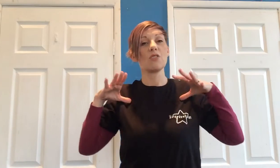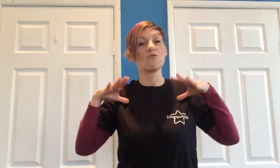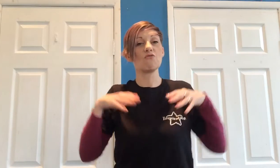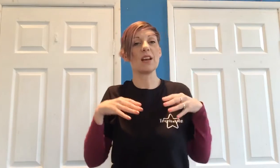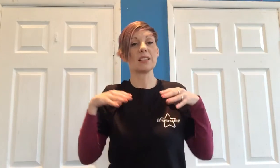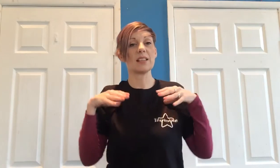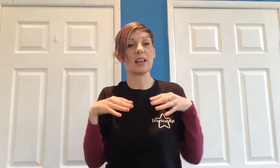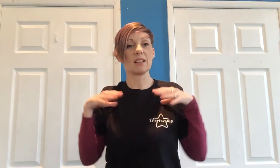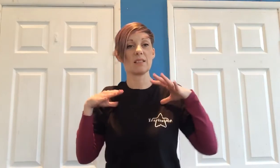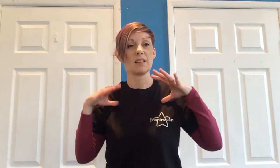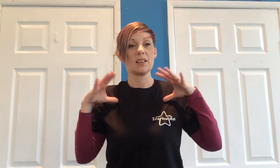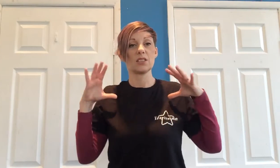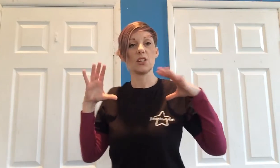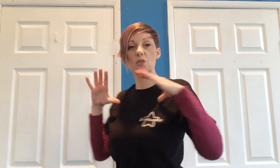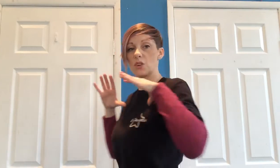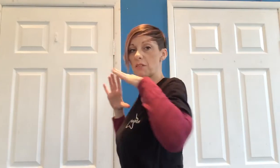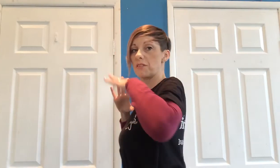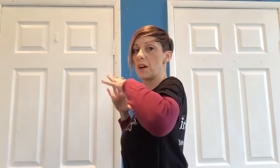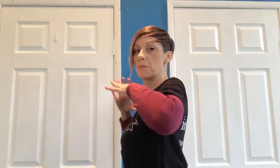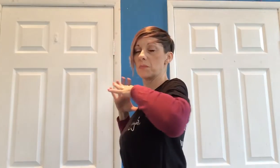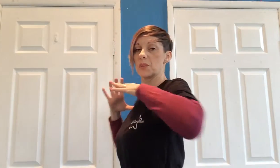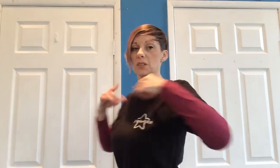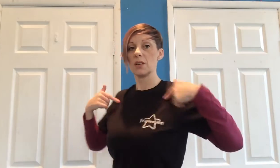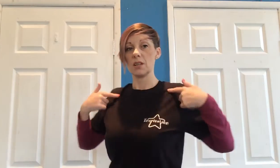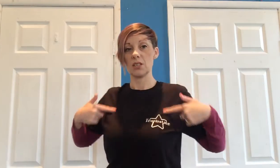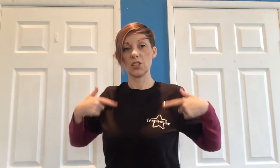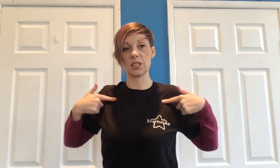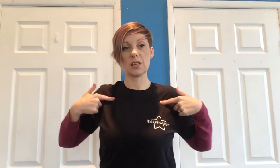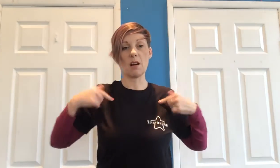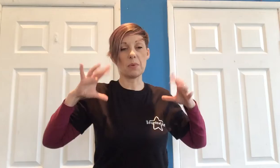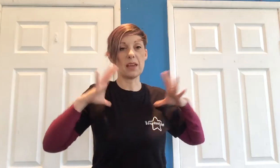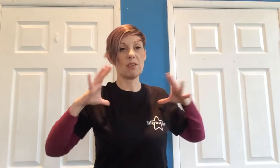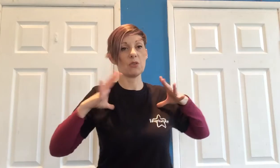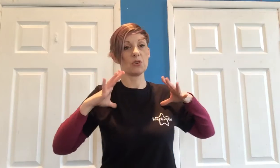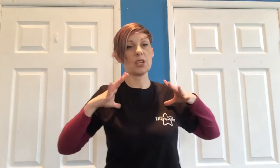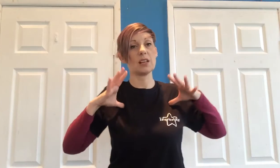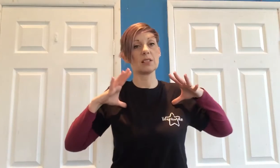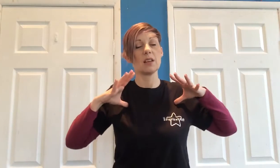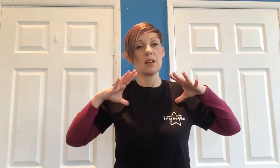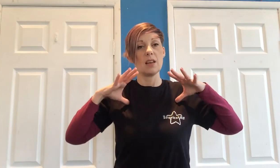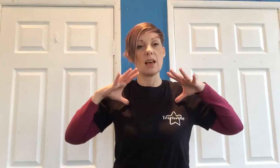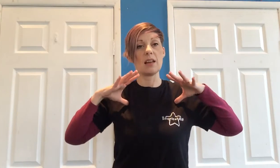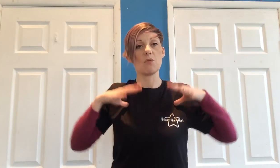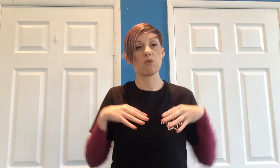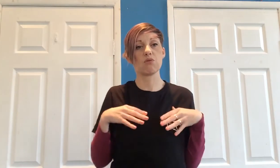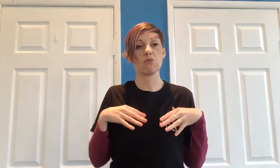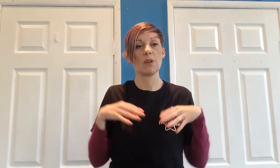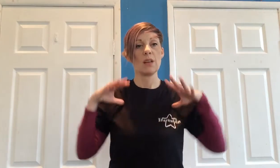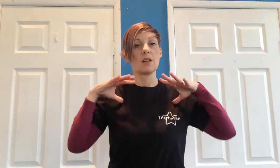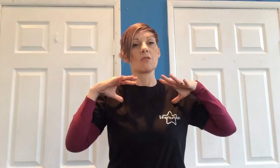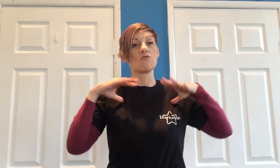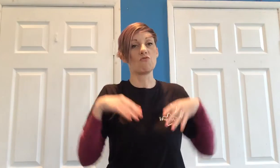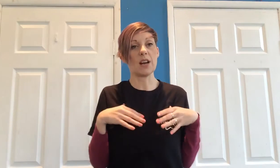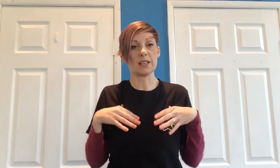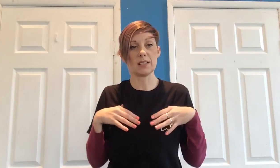resting. So you've got your thumbs just up here on your chest and rest.